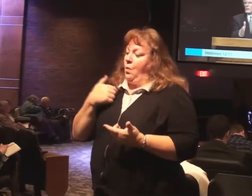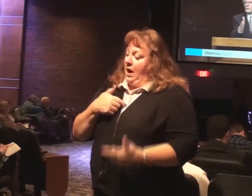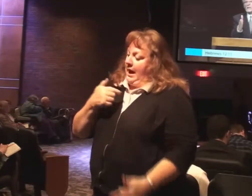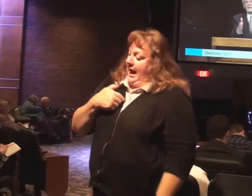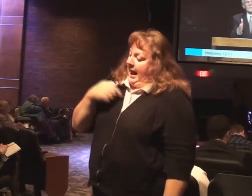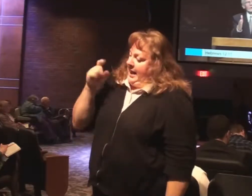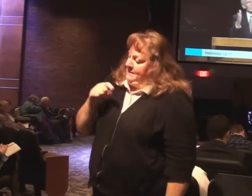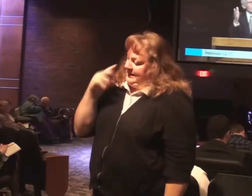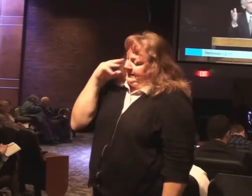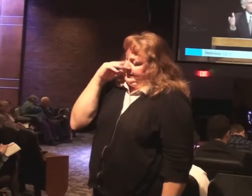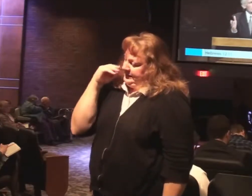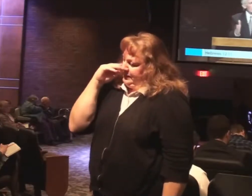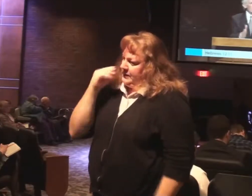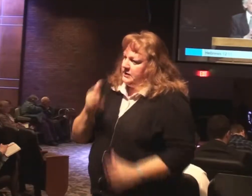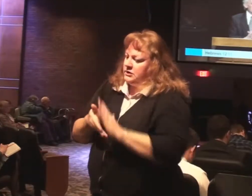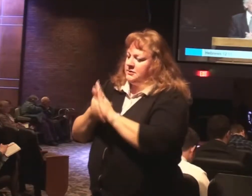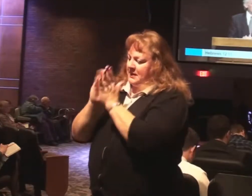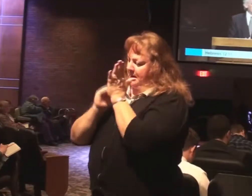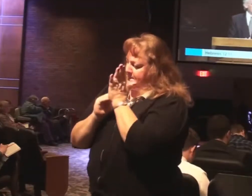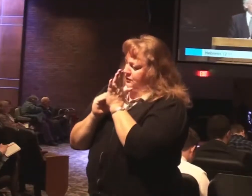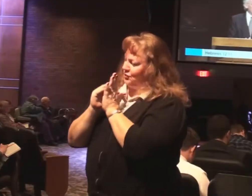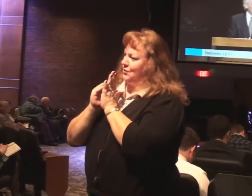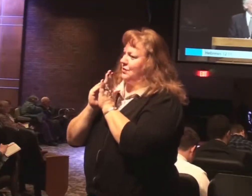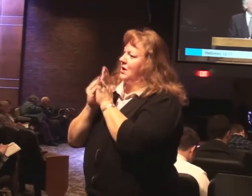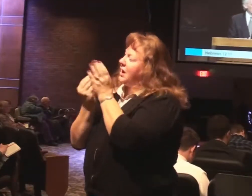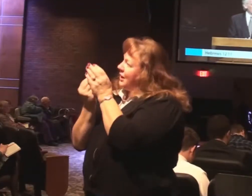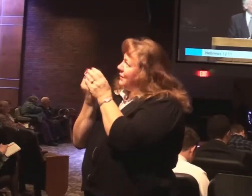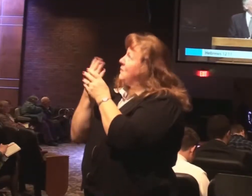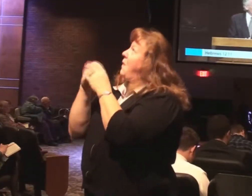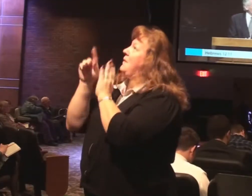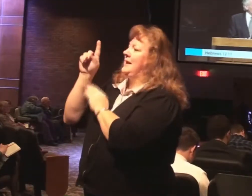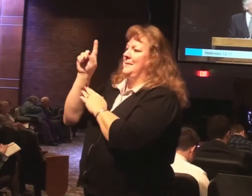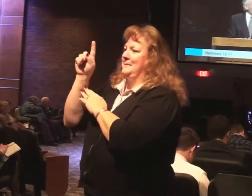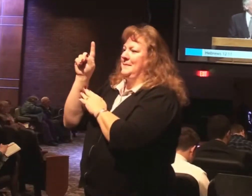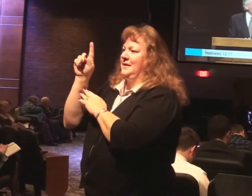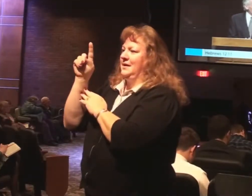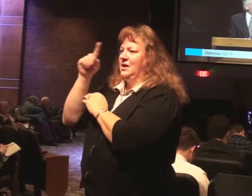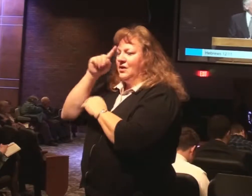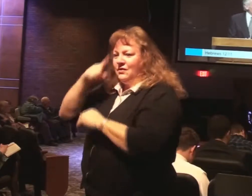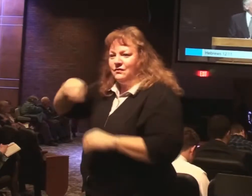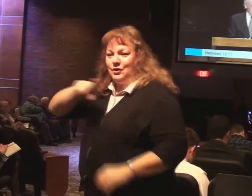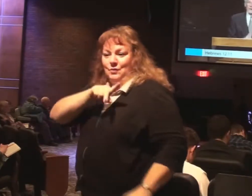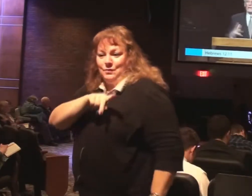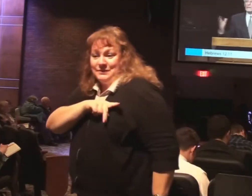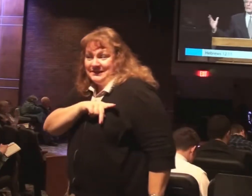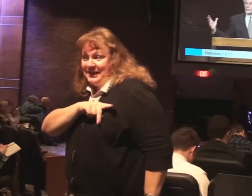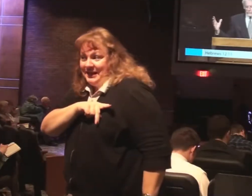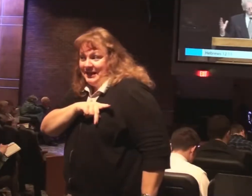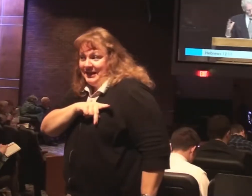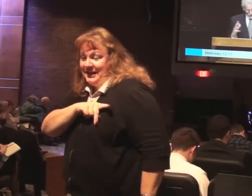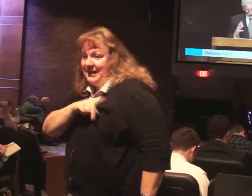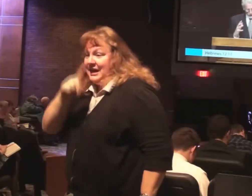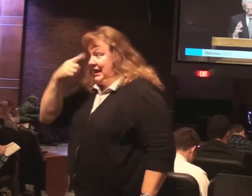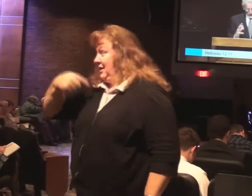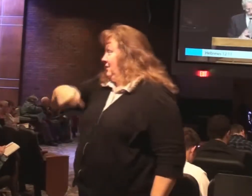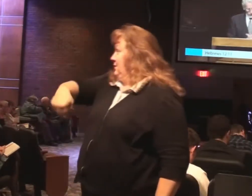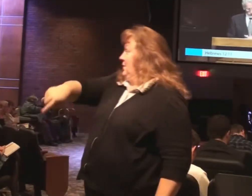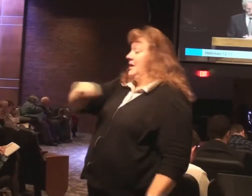us as God's children. That's true for us as a church